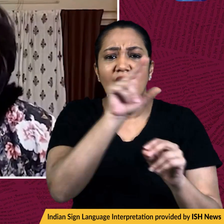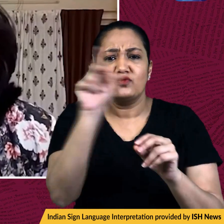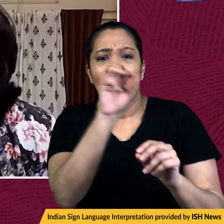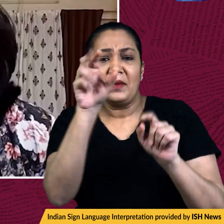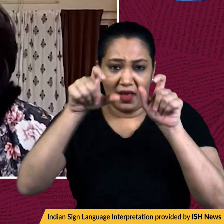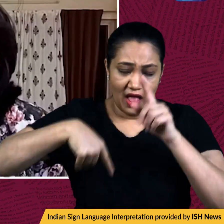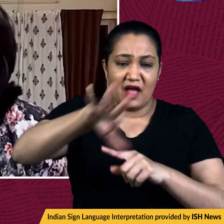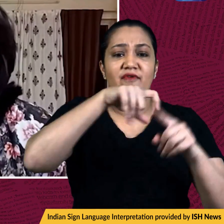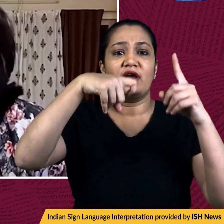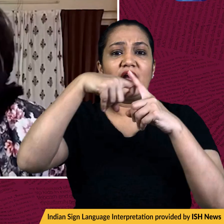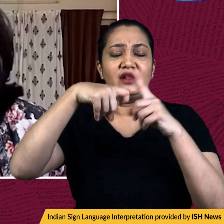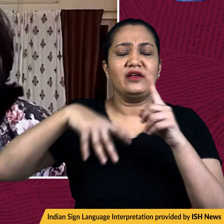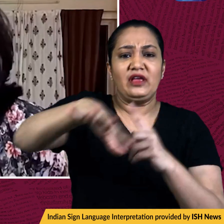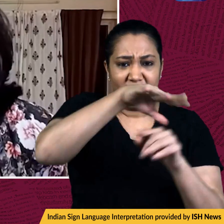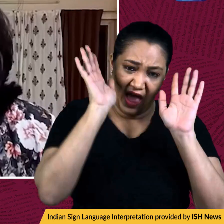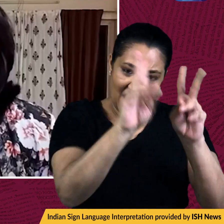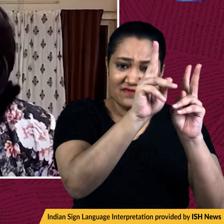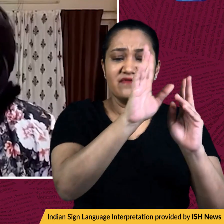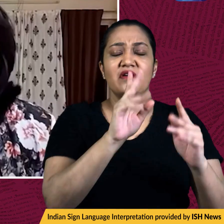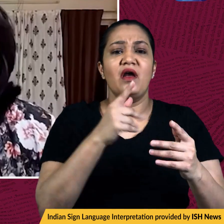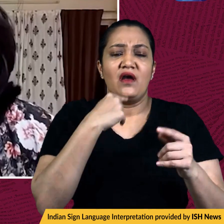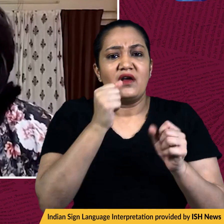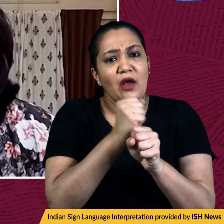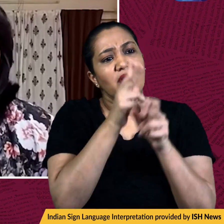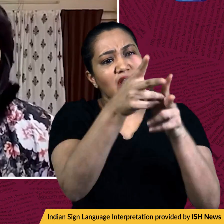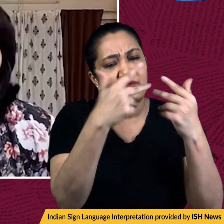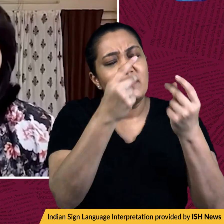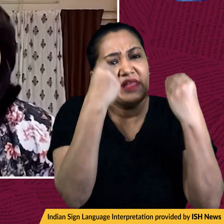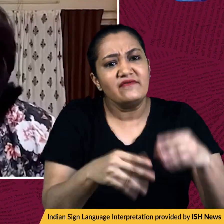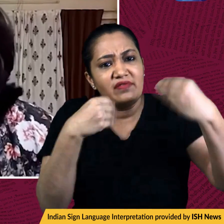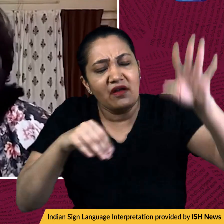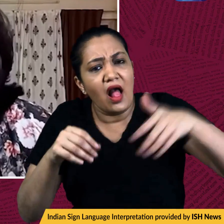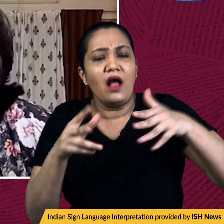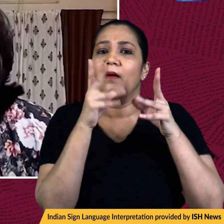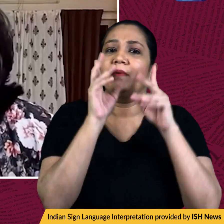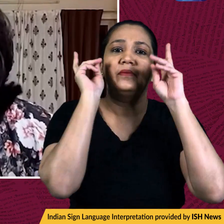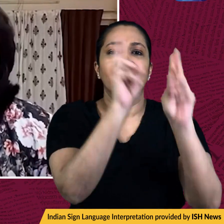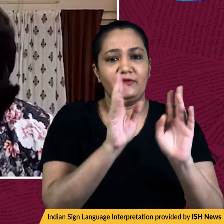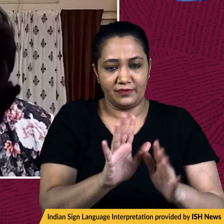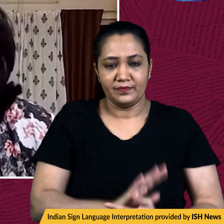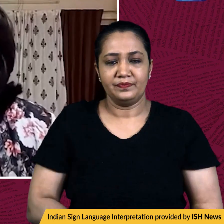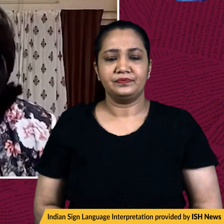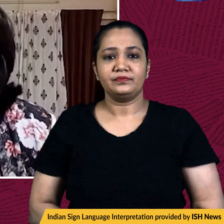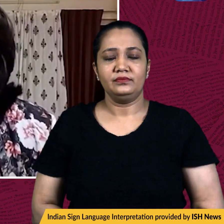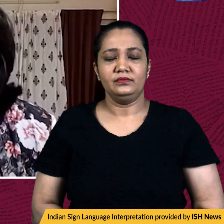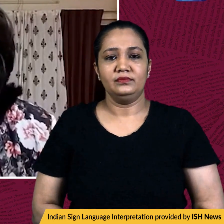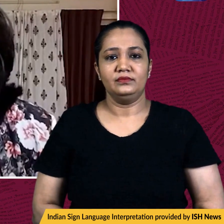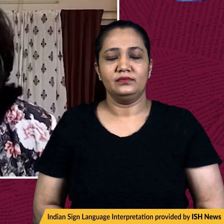stranded in Kharkiv despite the government's advisory. The government has been saying and asking Indians to leave